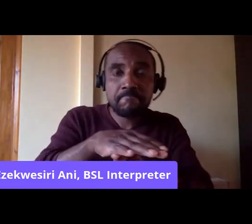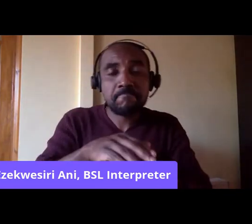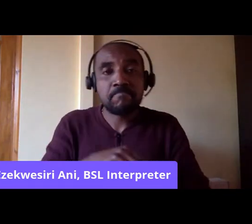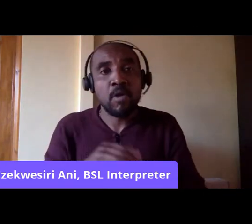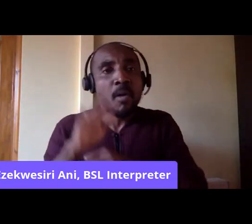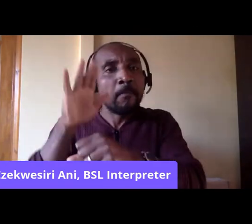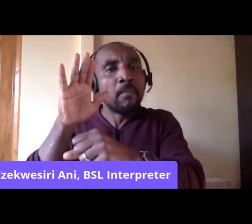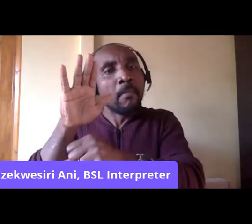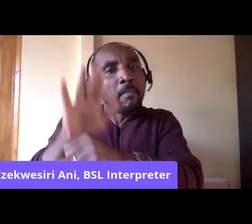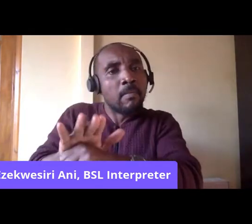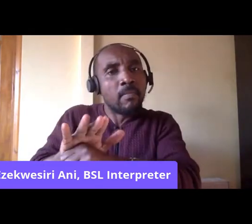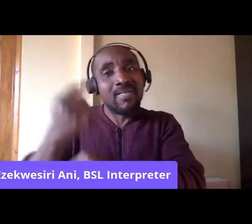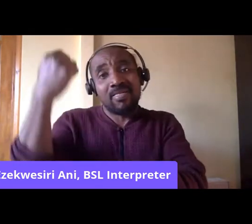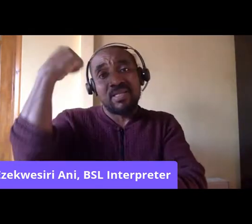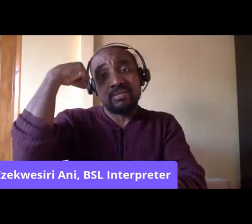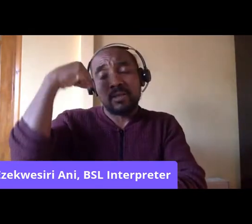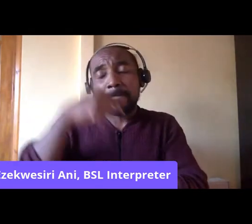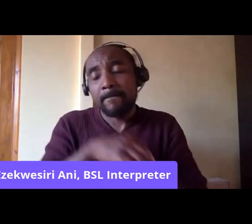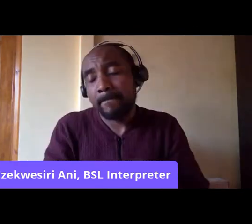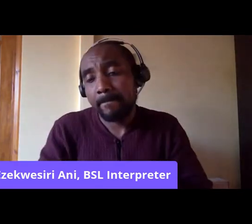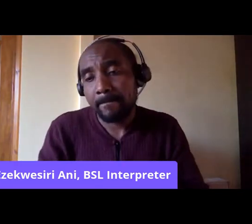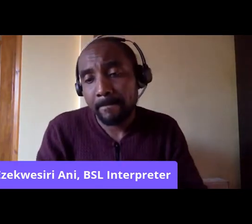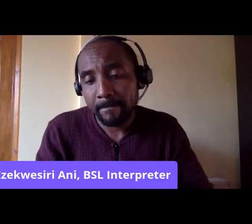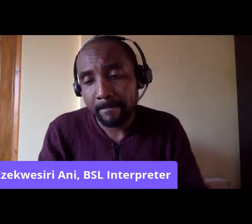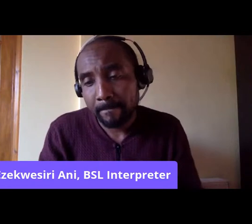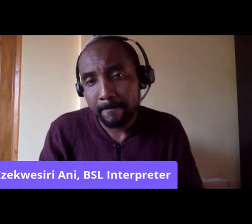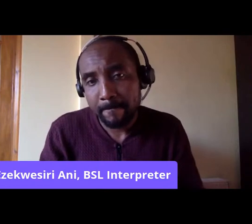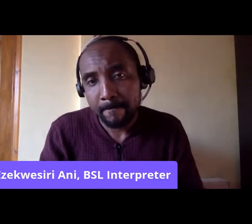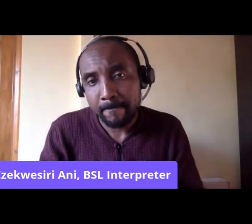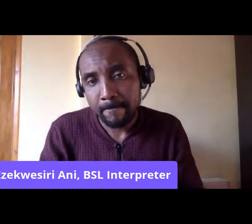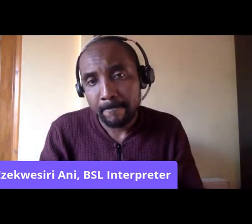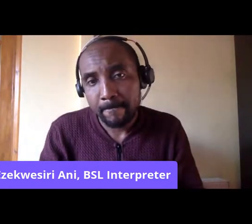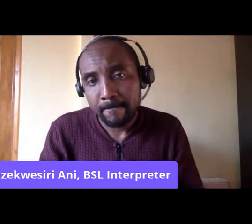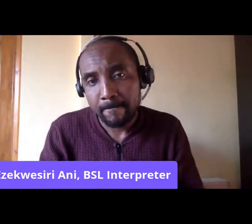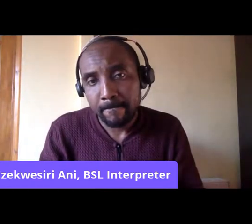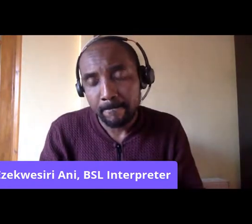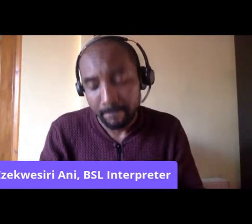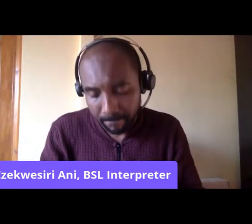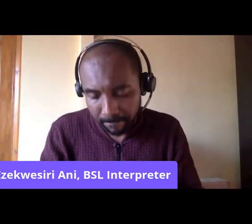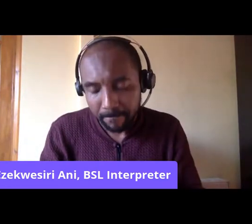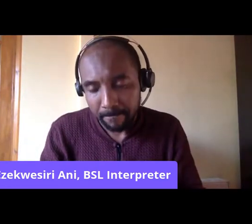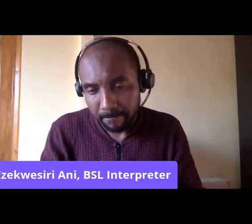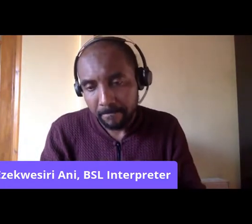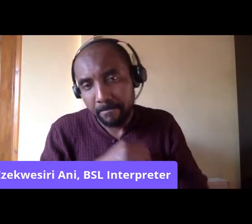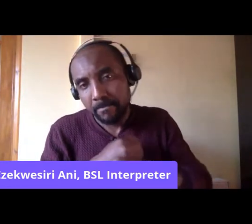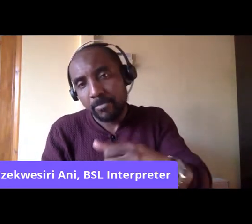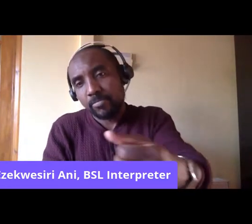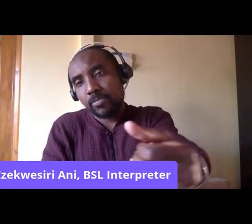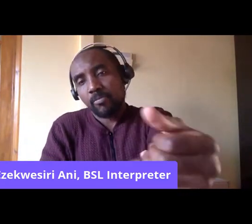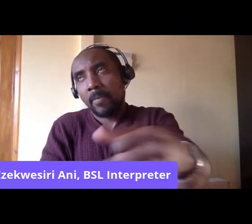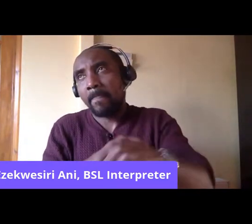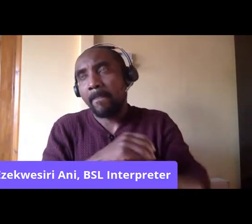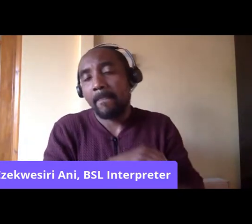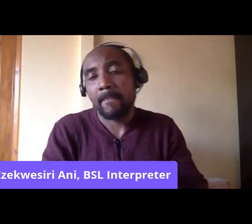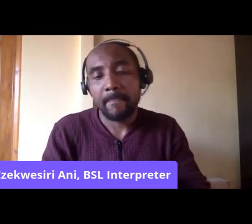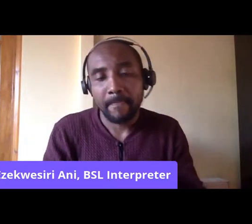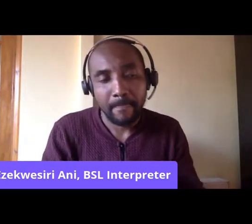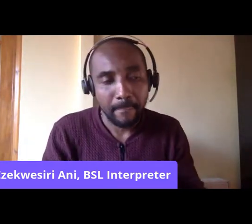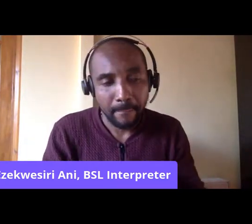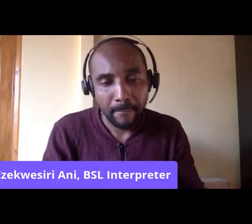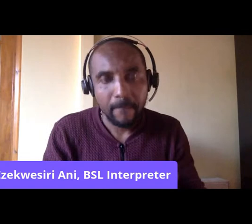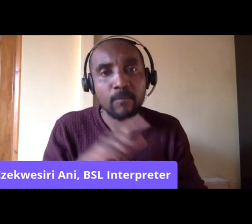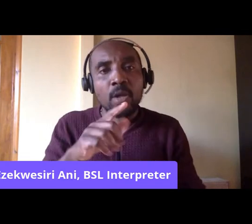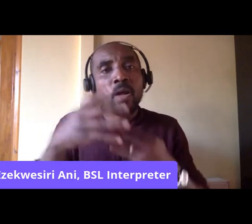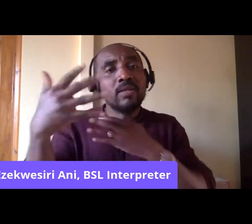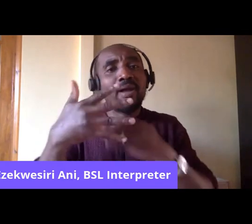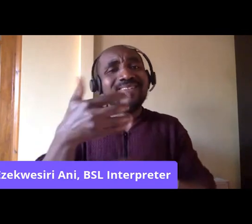on the overt racial discrimination. Now, in the